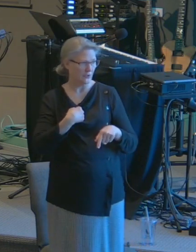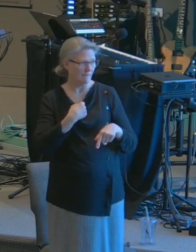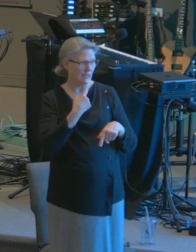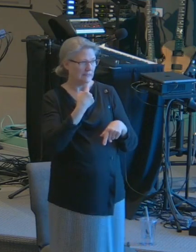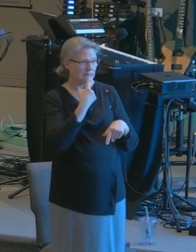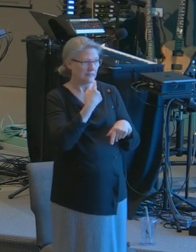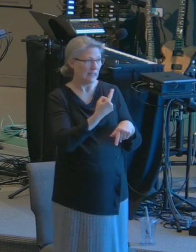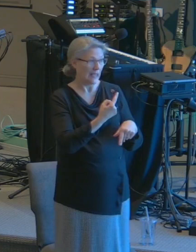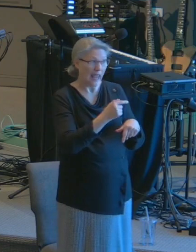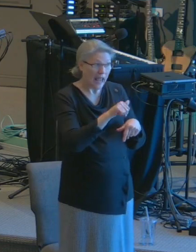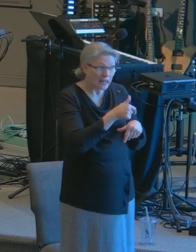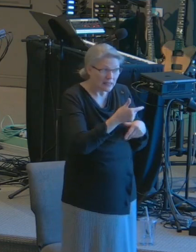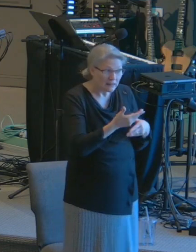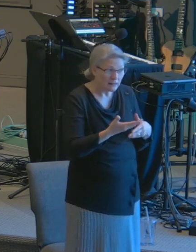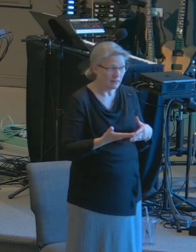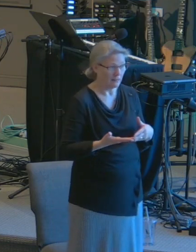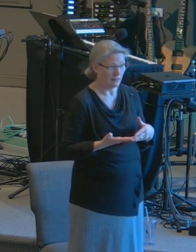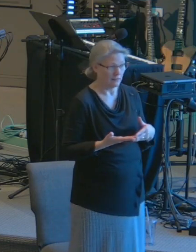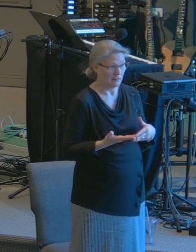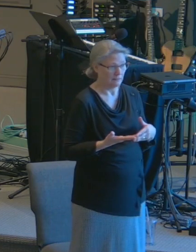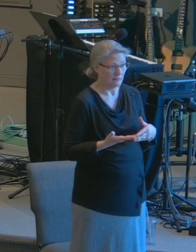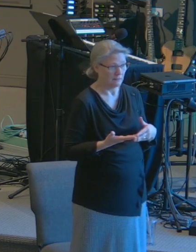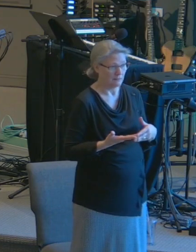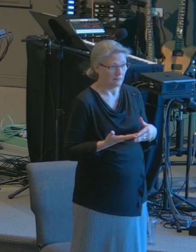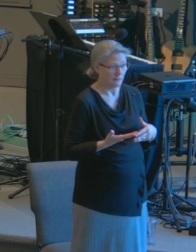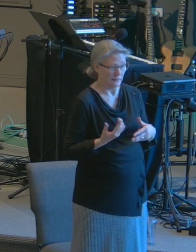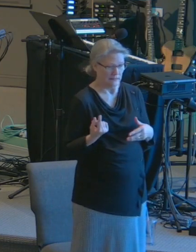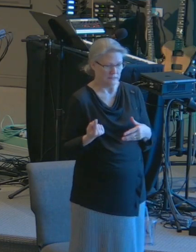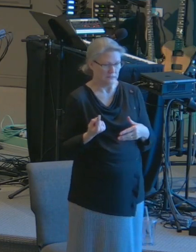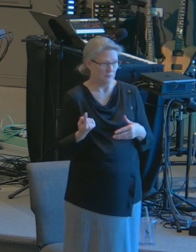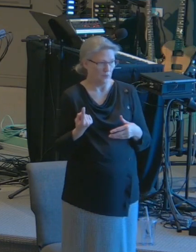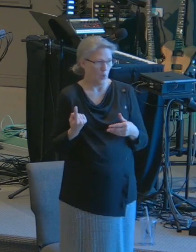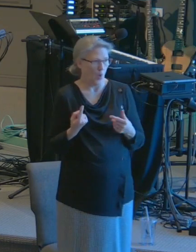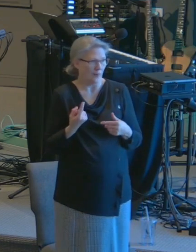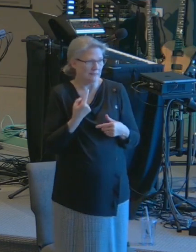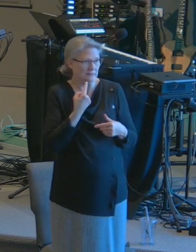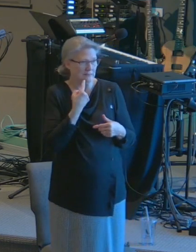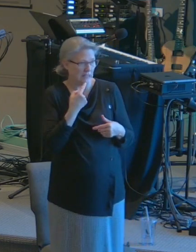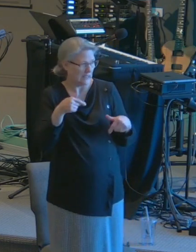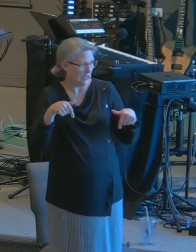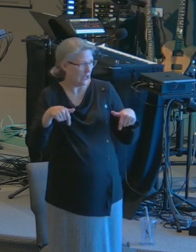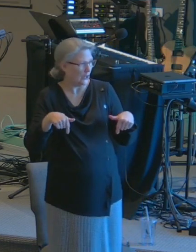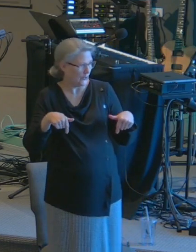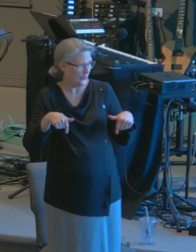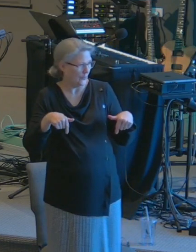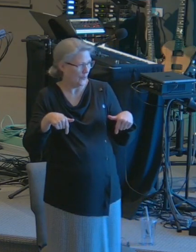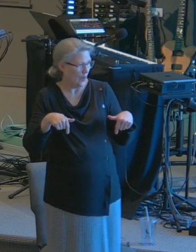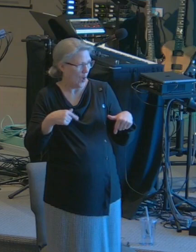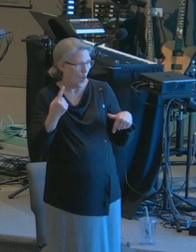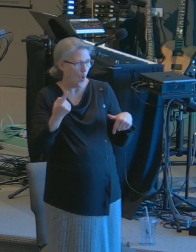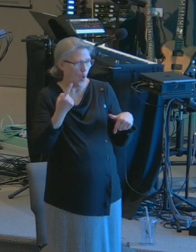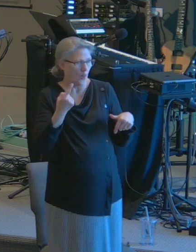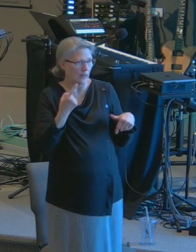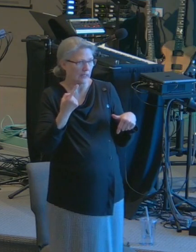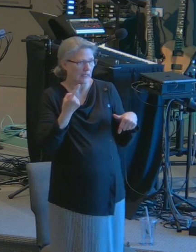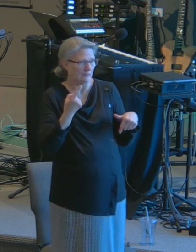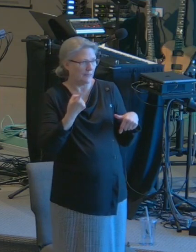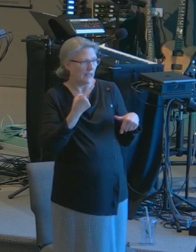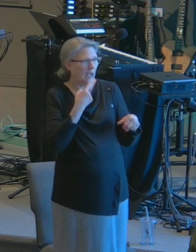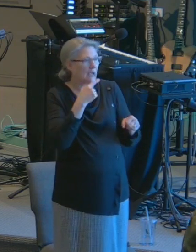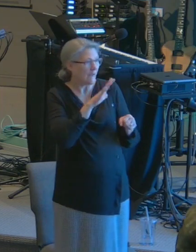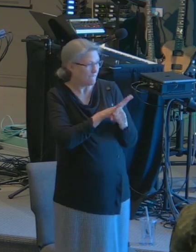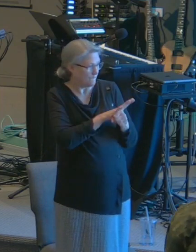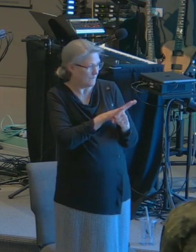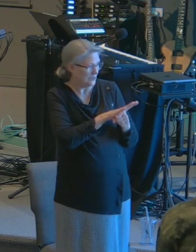anything that someone has already said in this, it will only be a confirmation